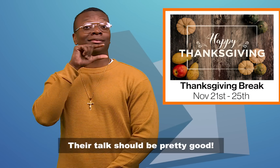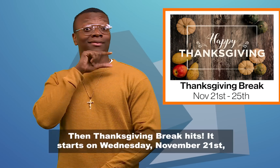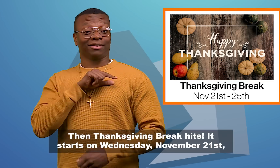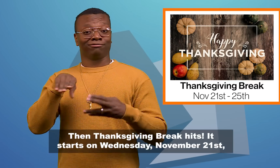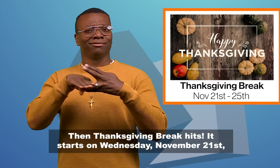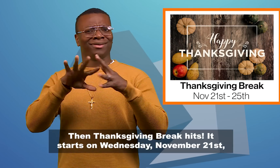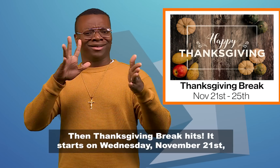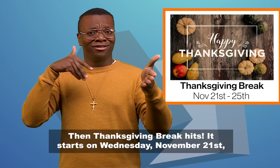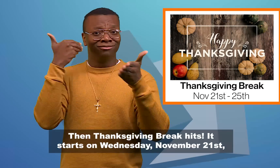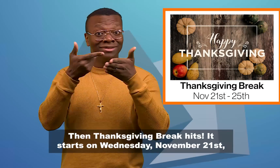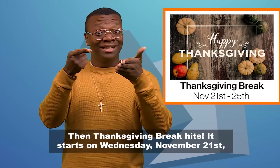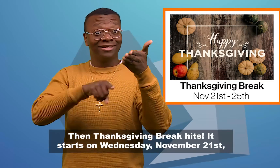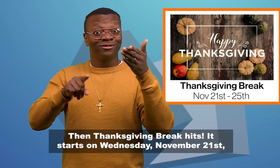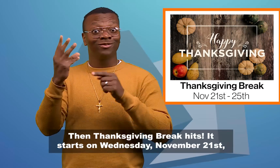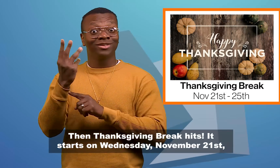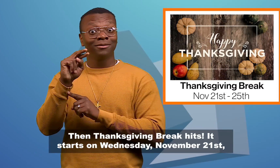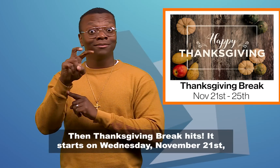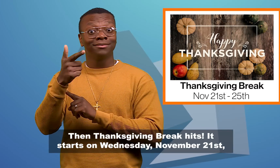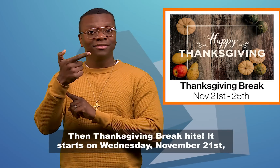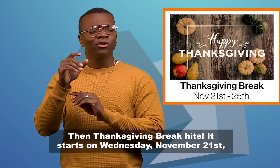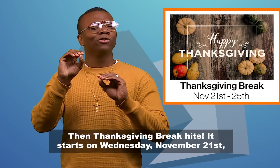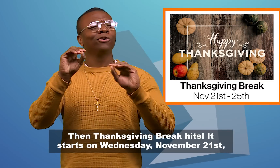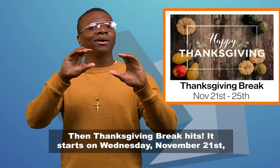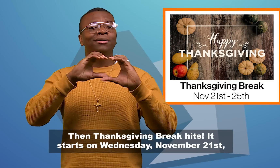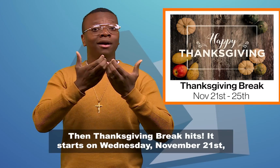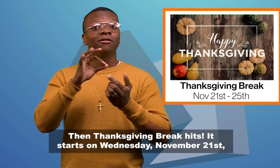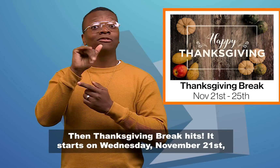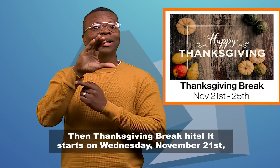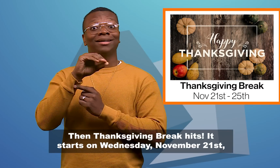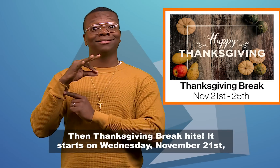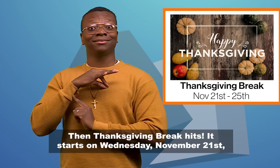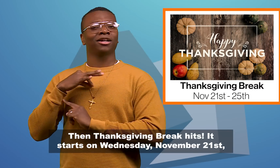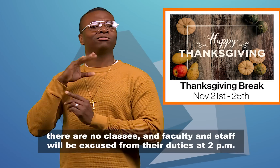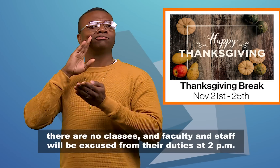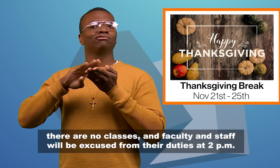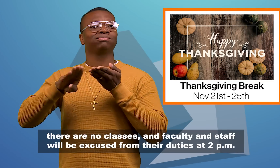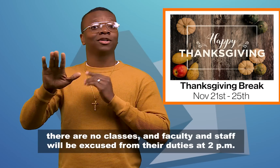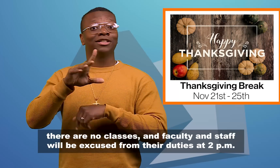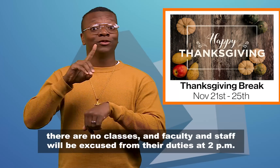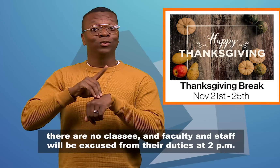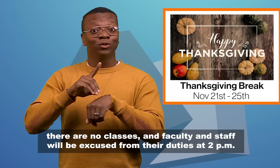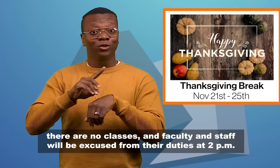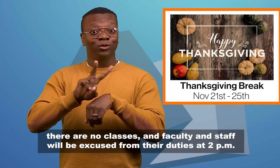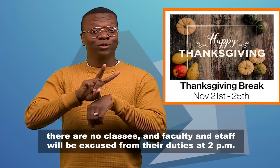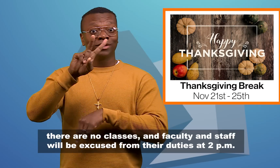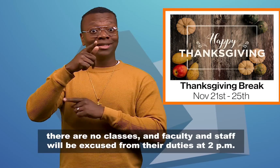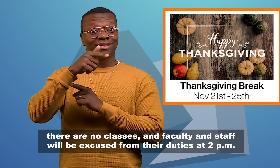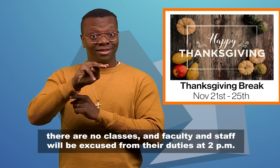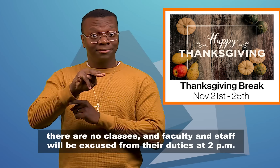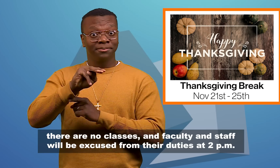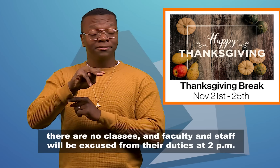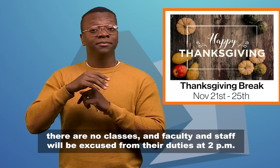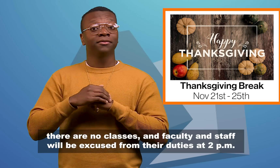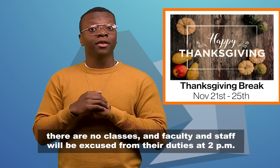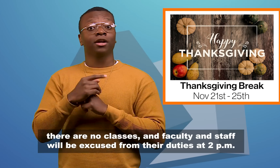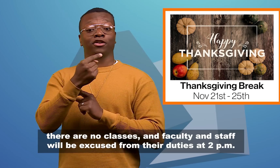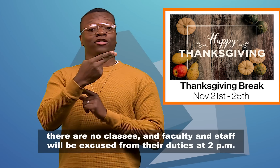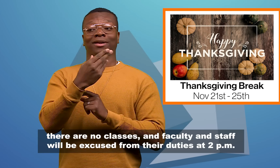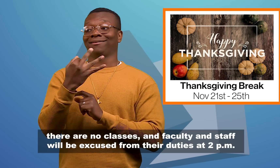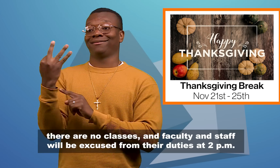Then, Thanksgiving break hits. It starts on Wednesday, November 21st. There are no classes, and faculty and staff will be excused from their duties at 2 p